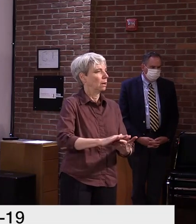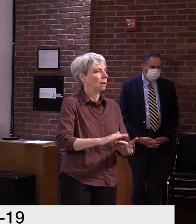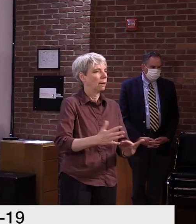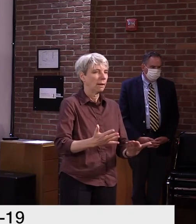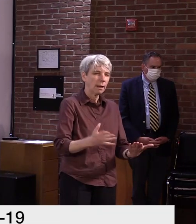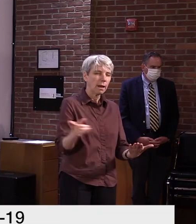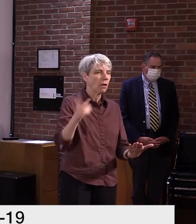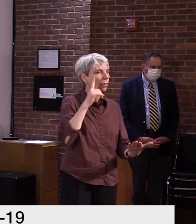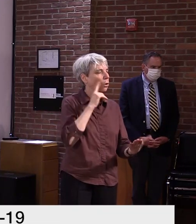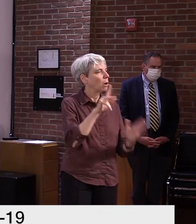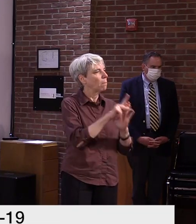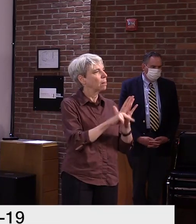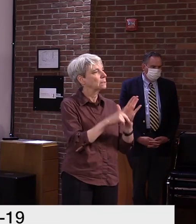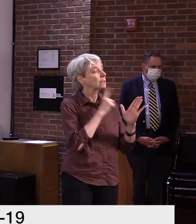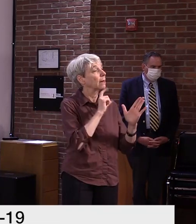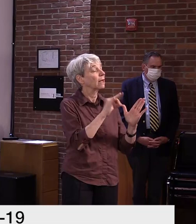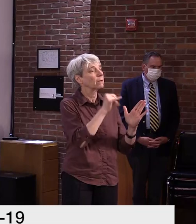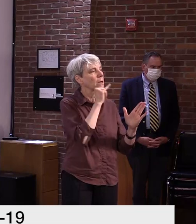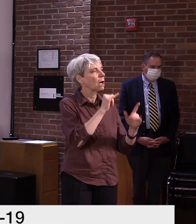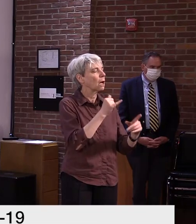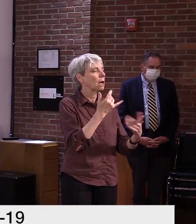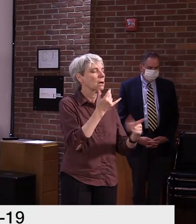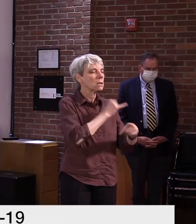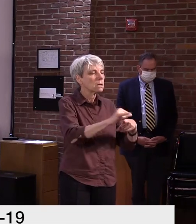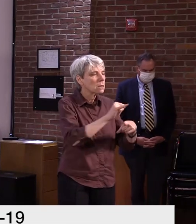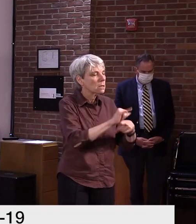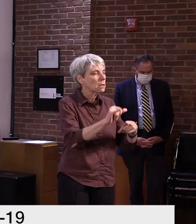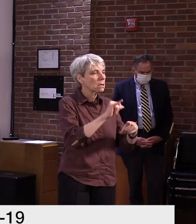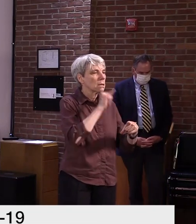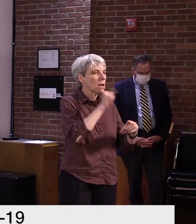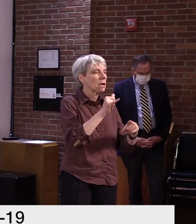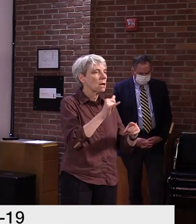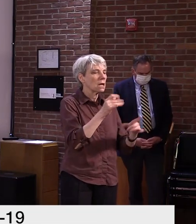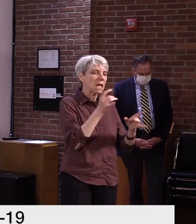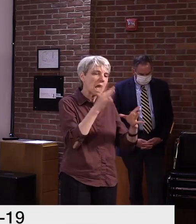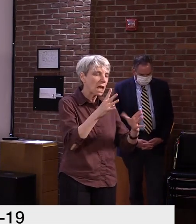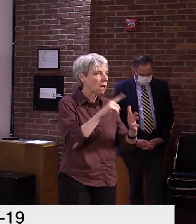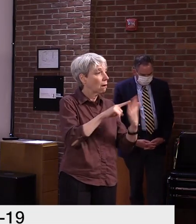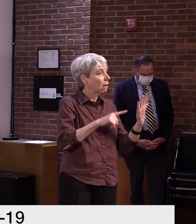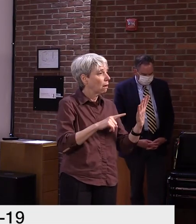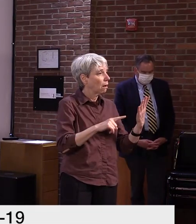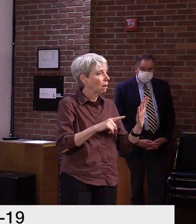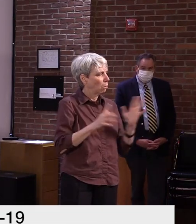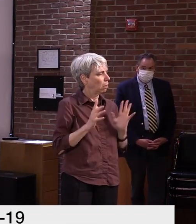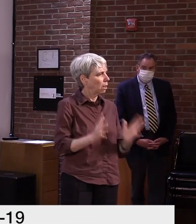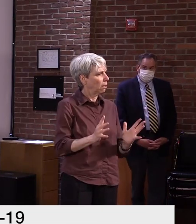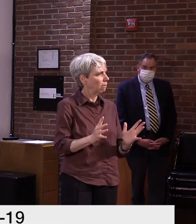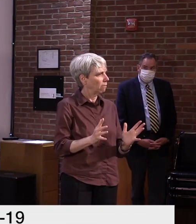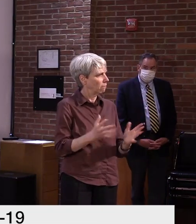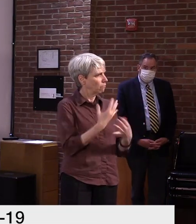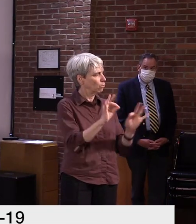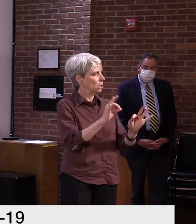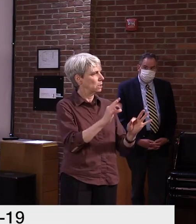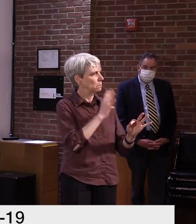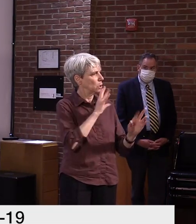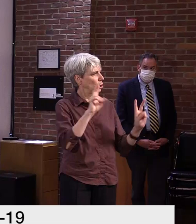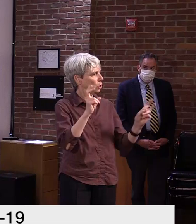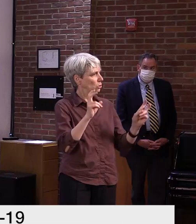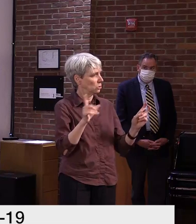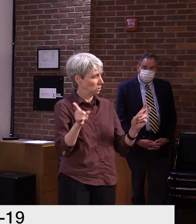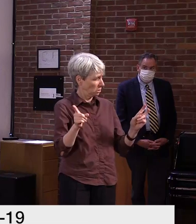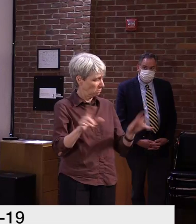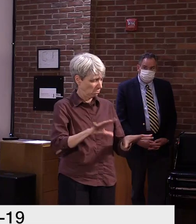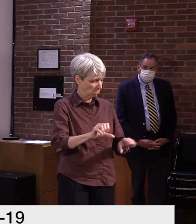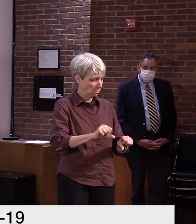selectively eliminating graffiti, uh, based on the content of the message? Well, you know, I have